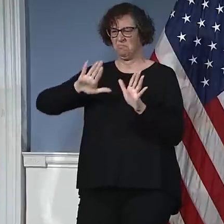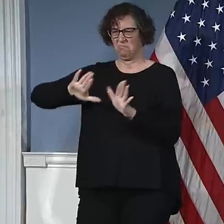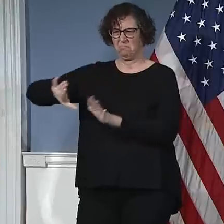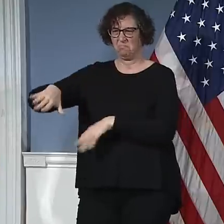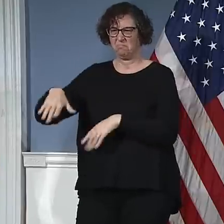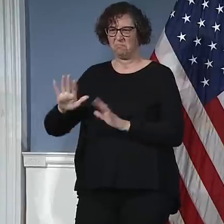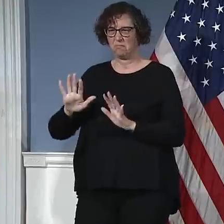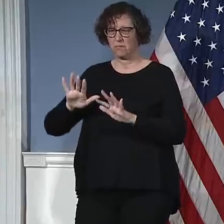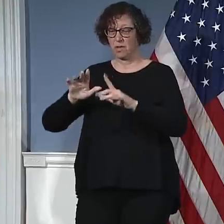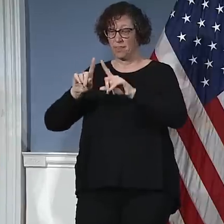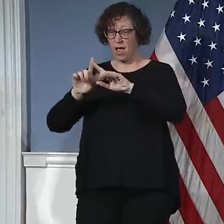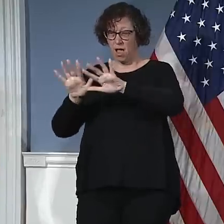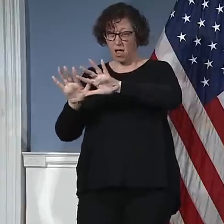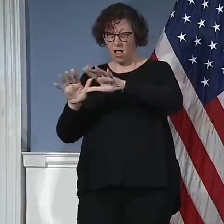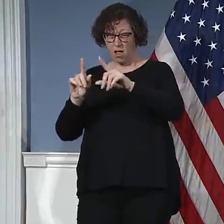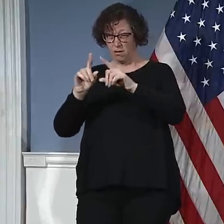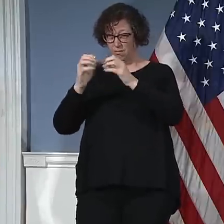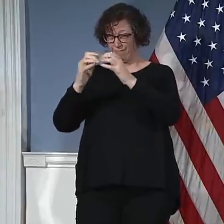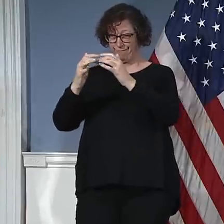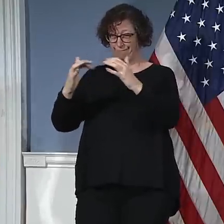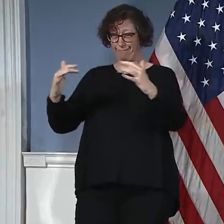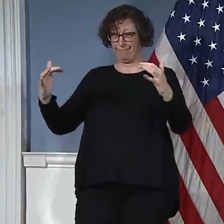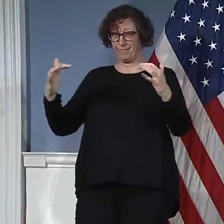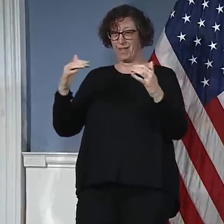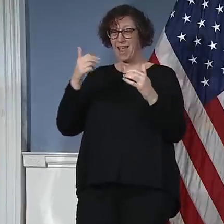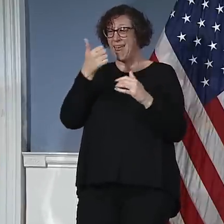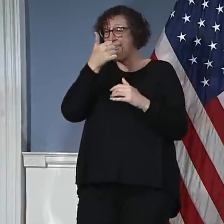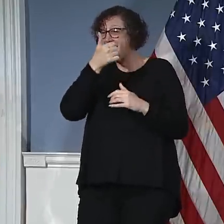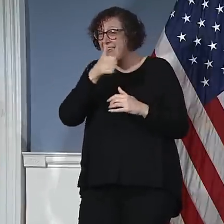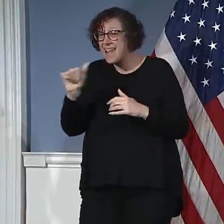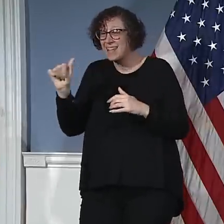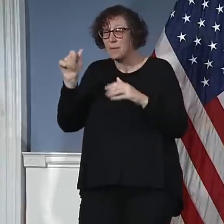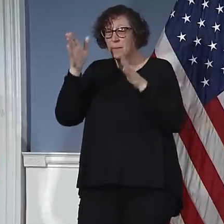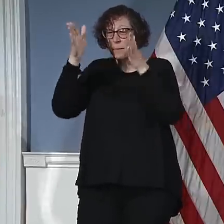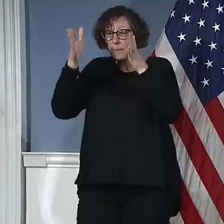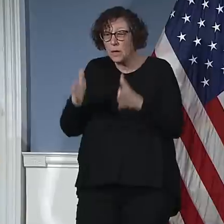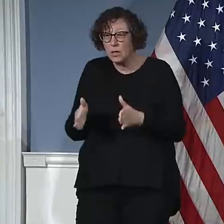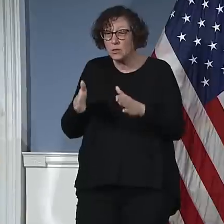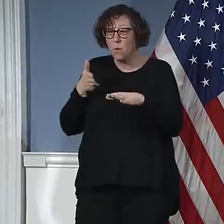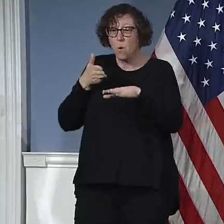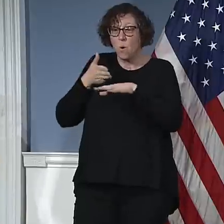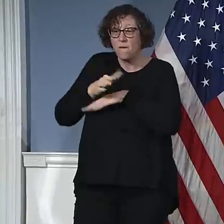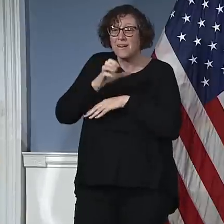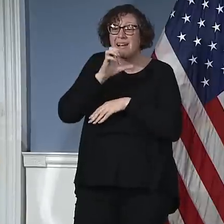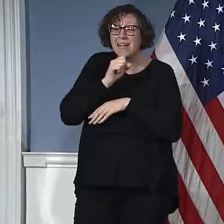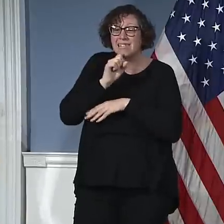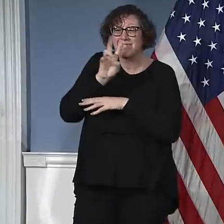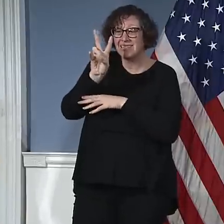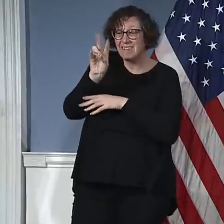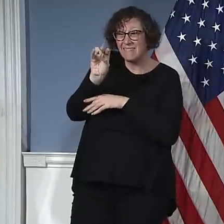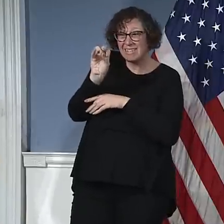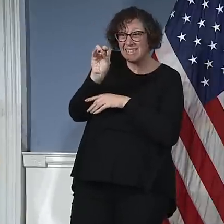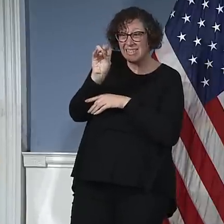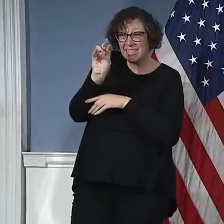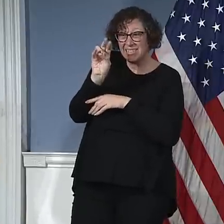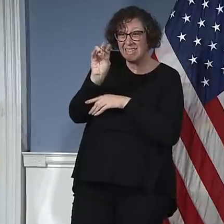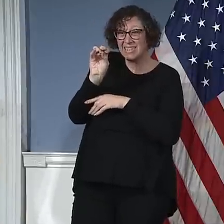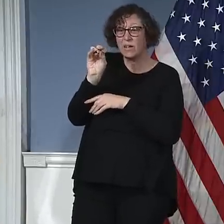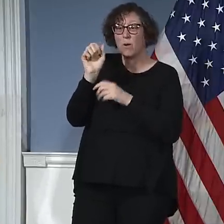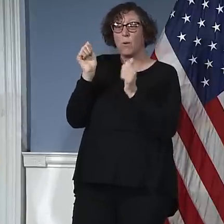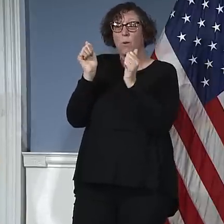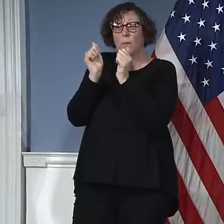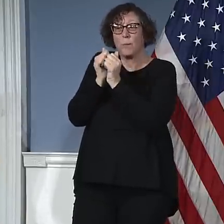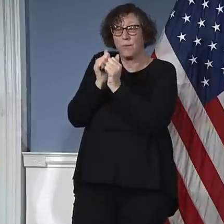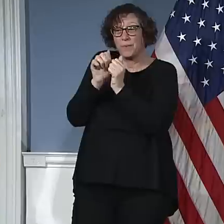that anyone over 70, and that anyone who has those pre-existing, one of those five pre-existing